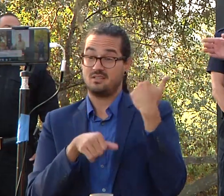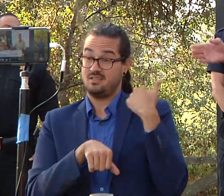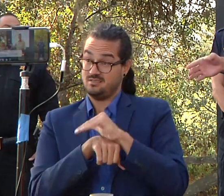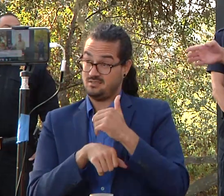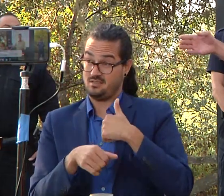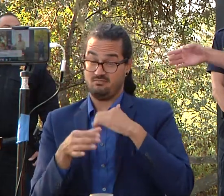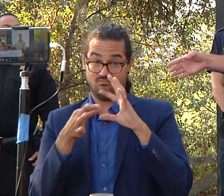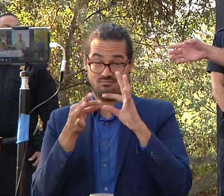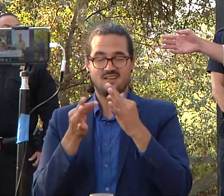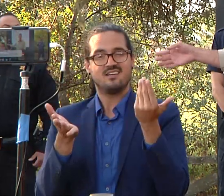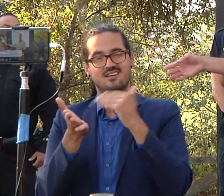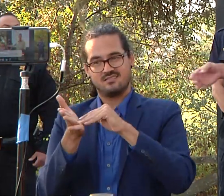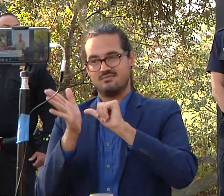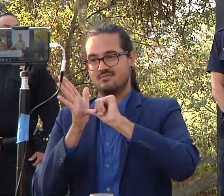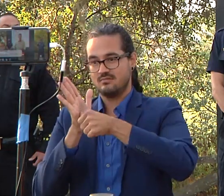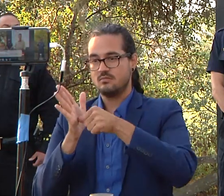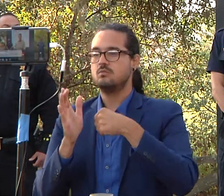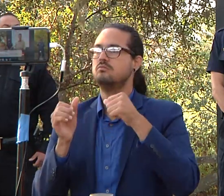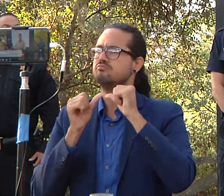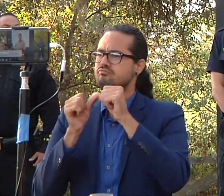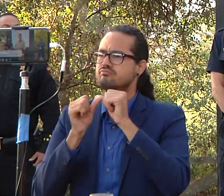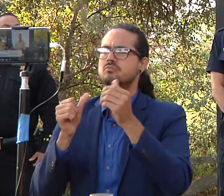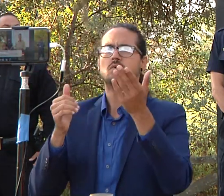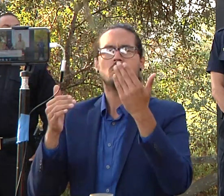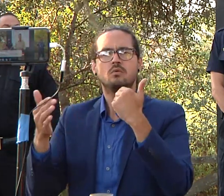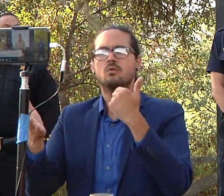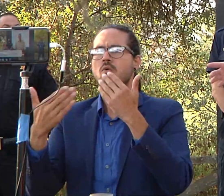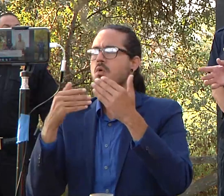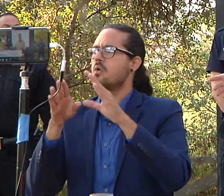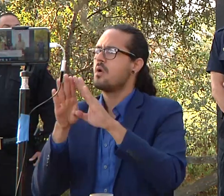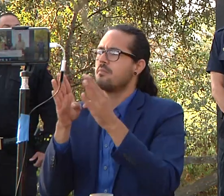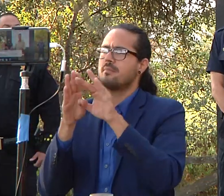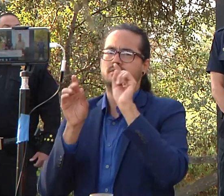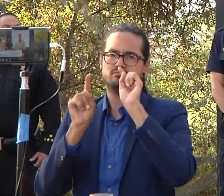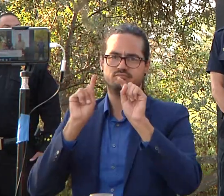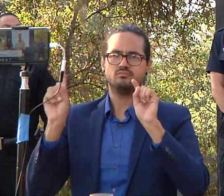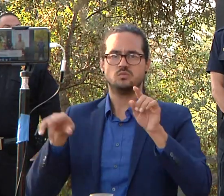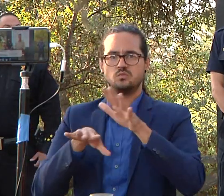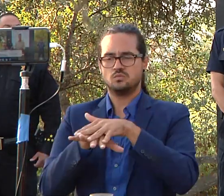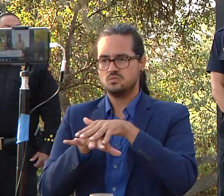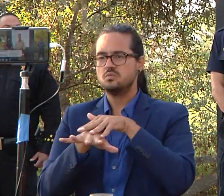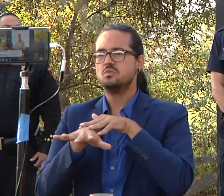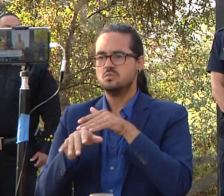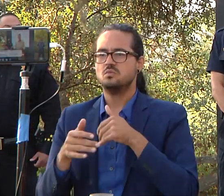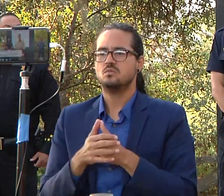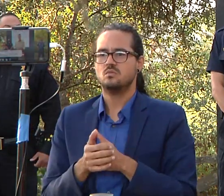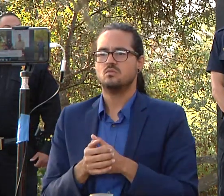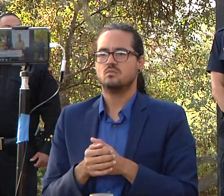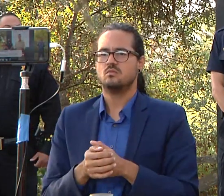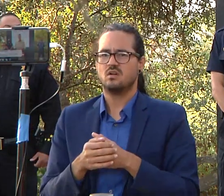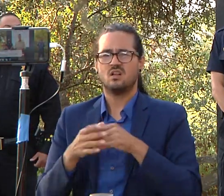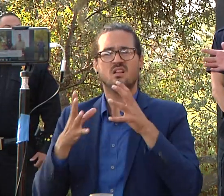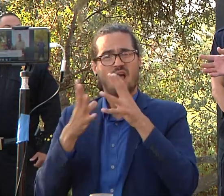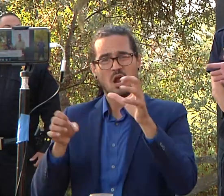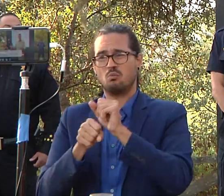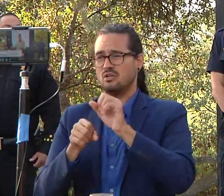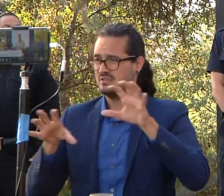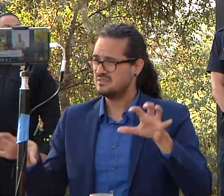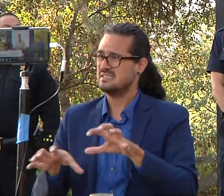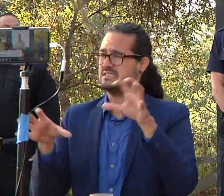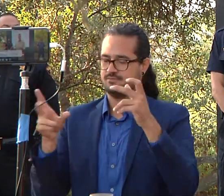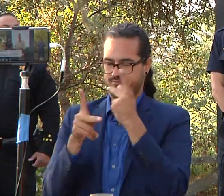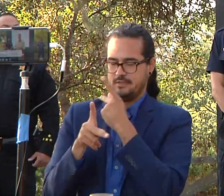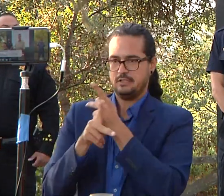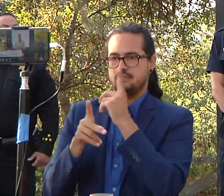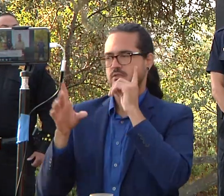uh good news as we go along and it's uh there's a lot of factors that go into um uh determining which areas get